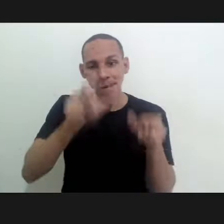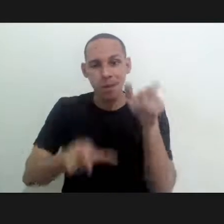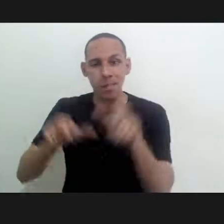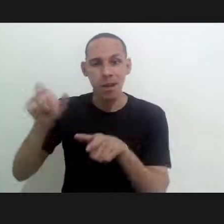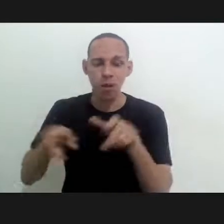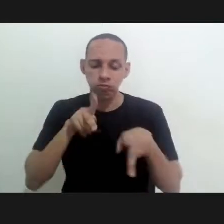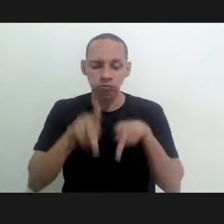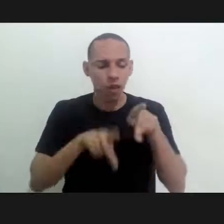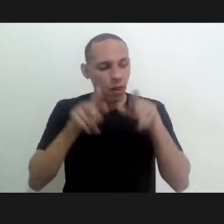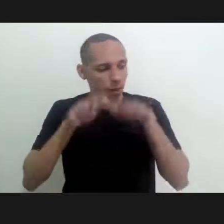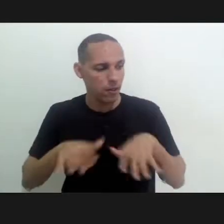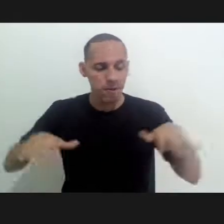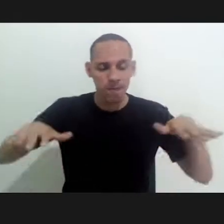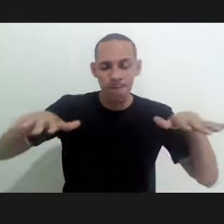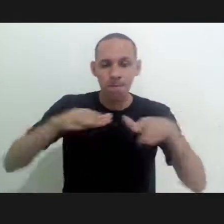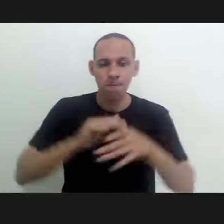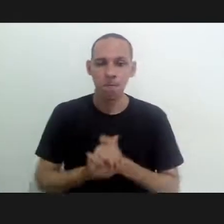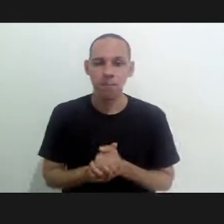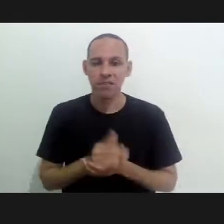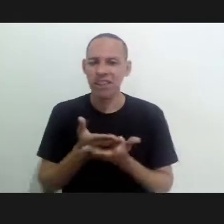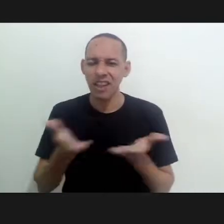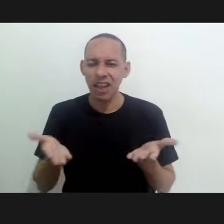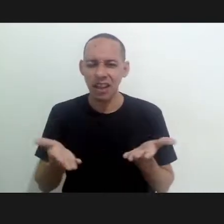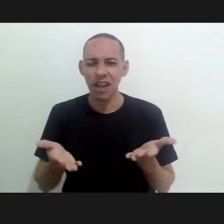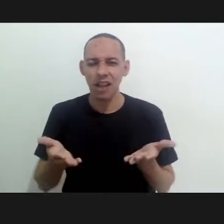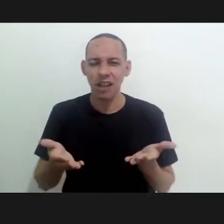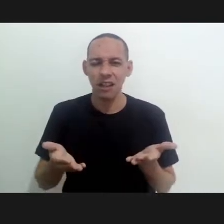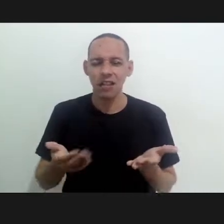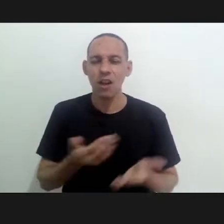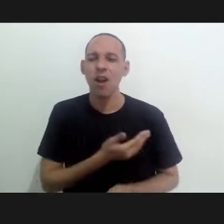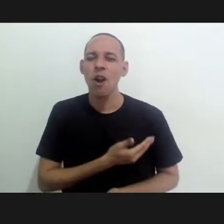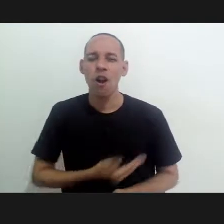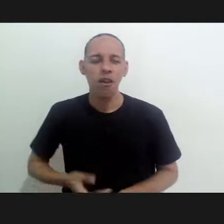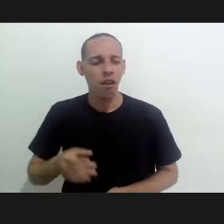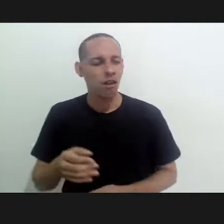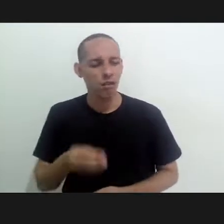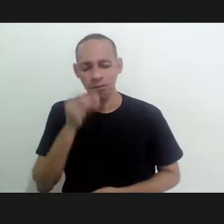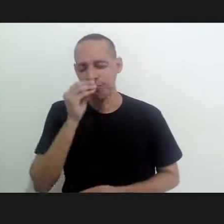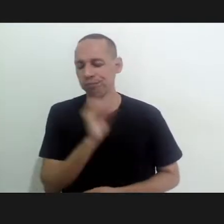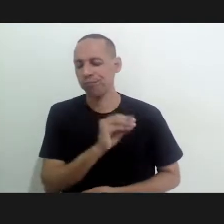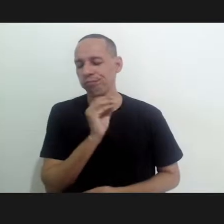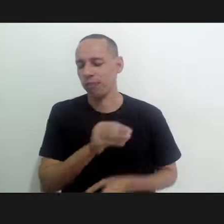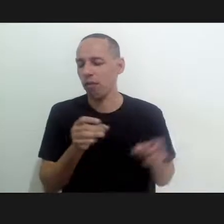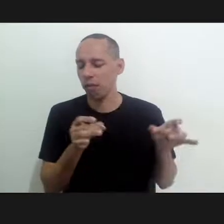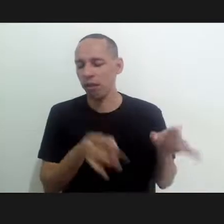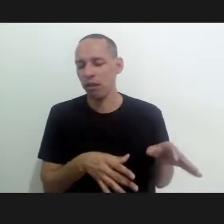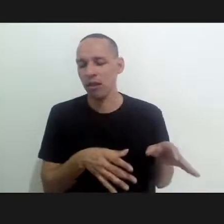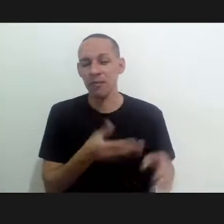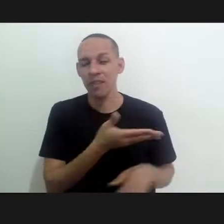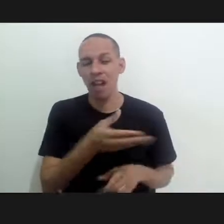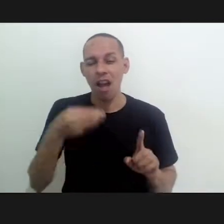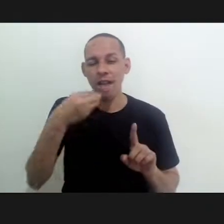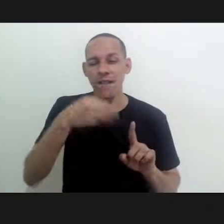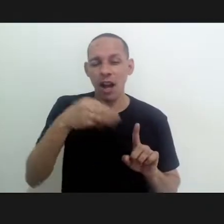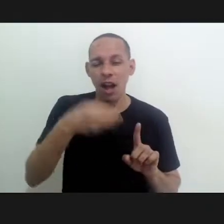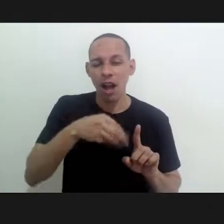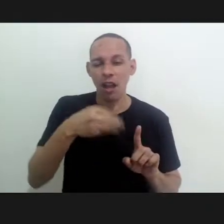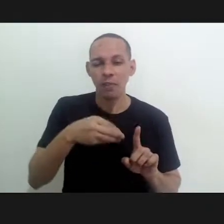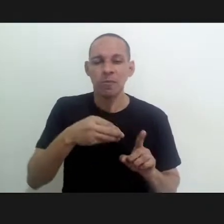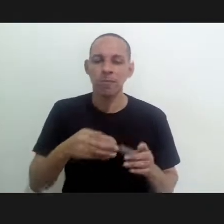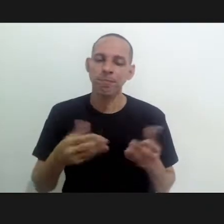people with populations these are populations which are neglected populations which are vulnerable